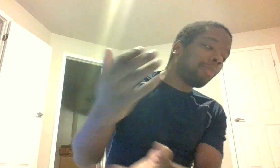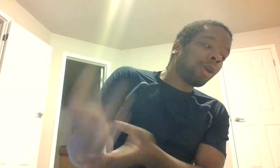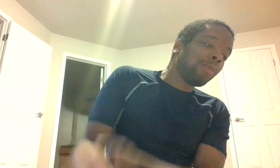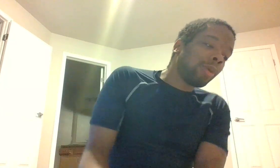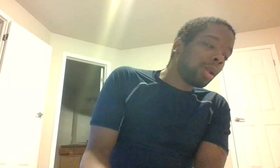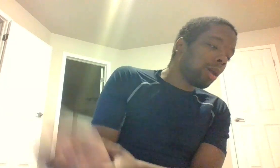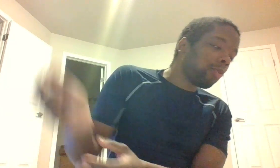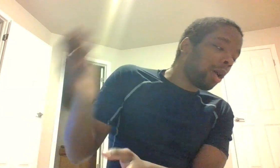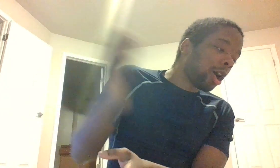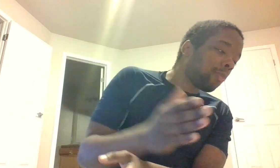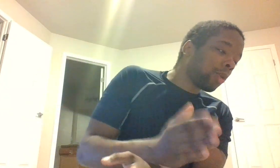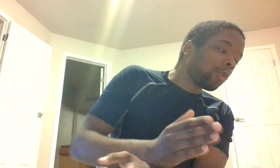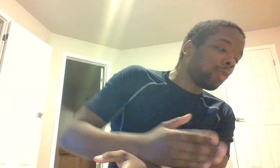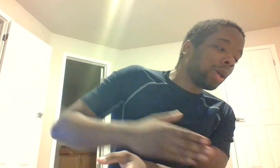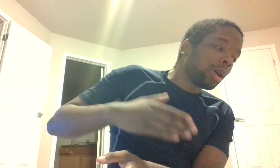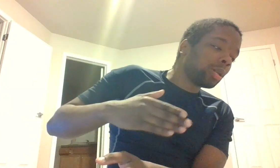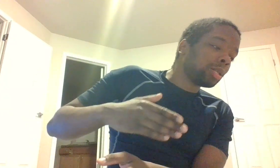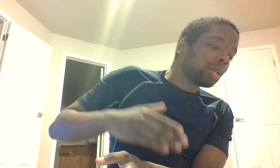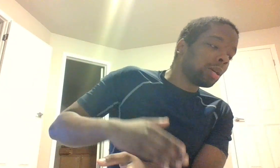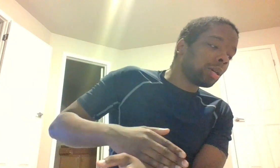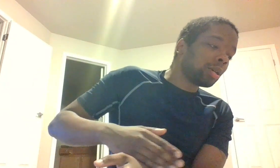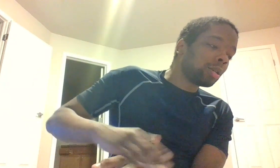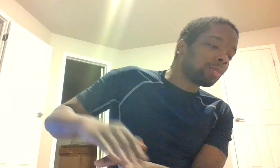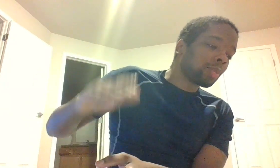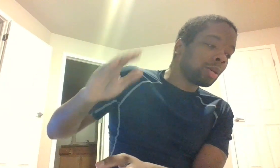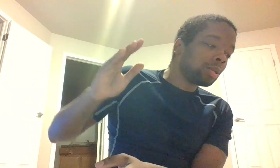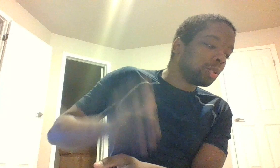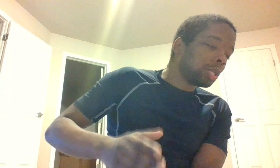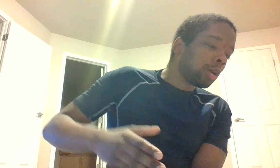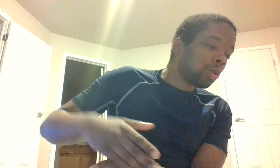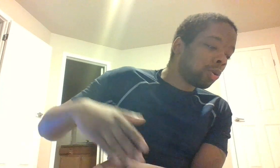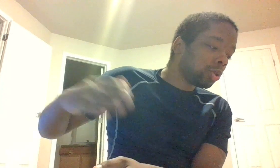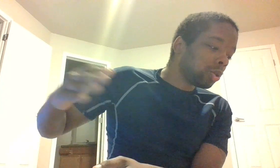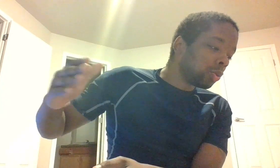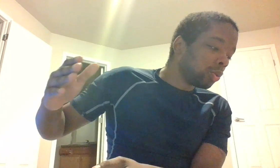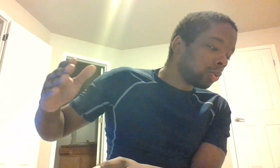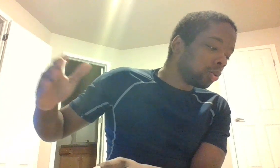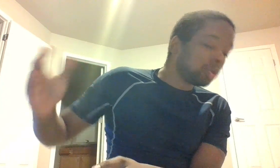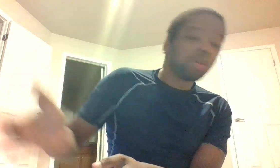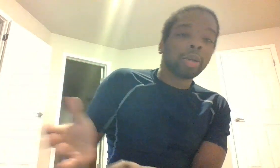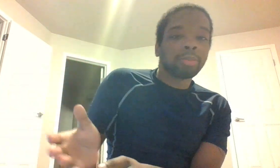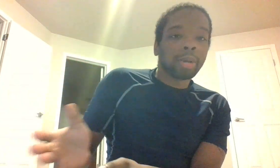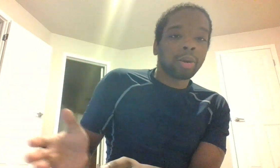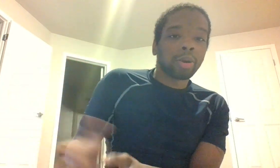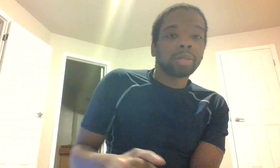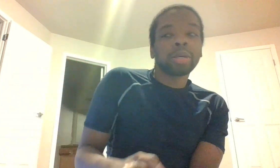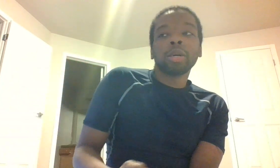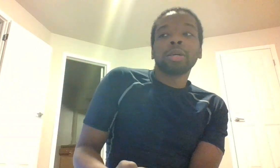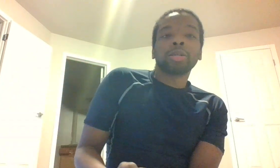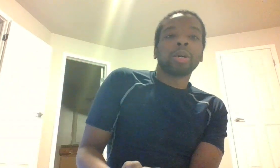broadband operate within the zero to two hundred megahertz so